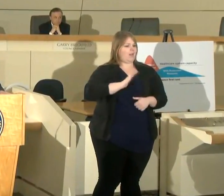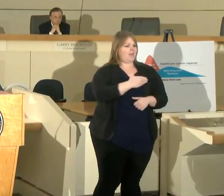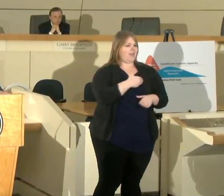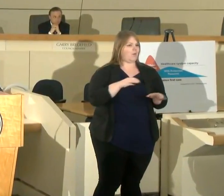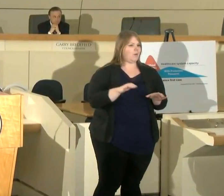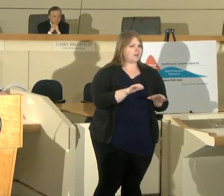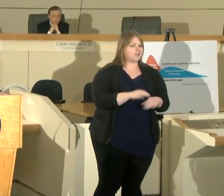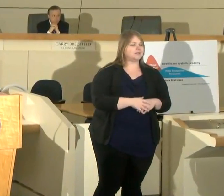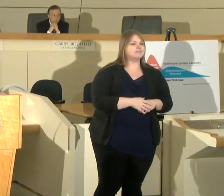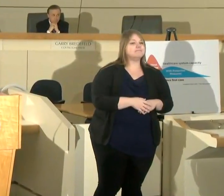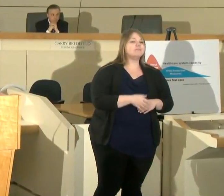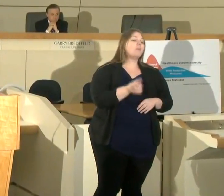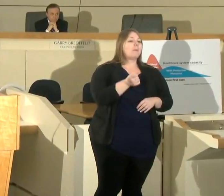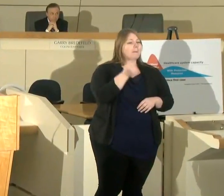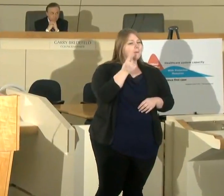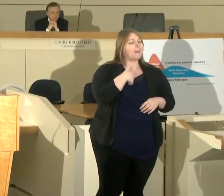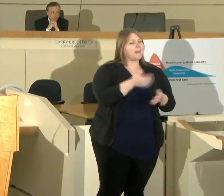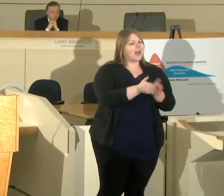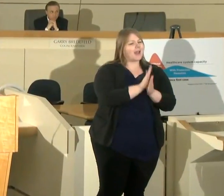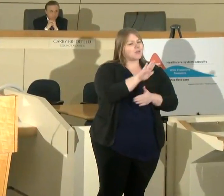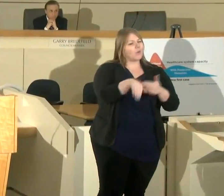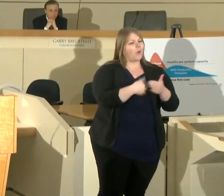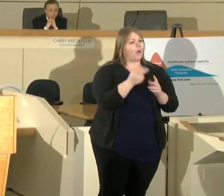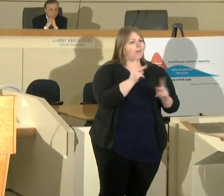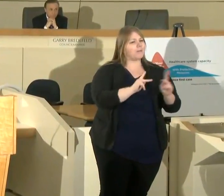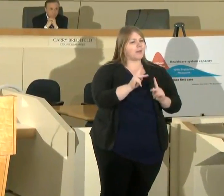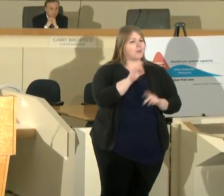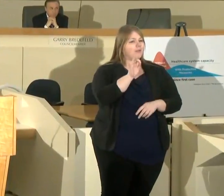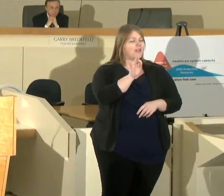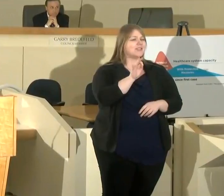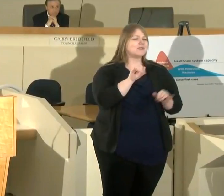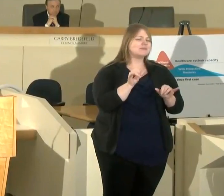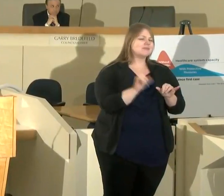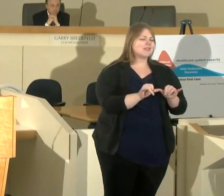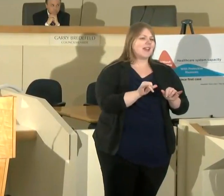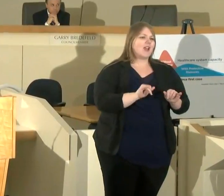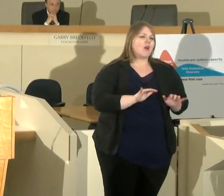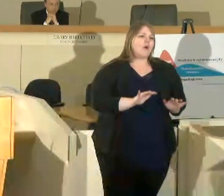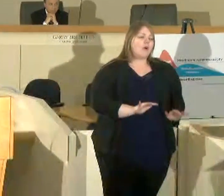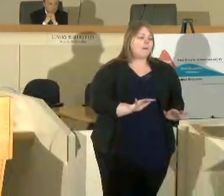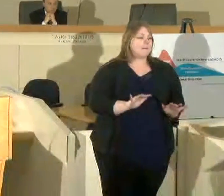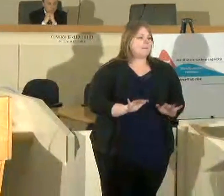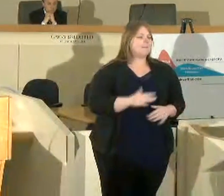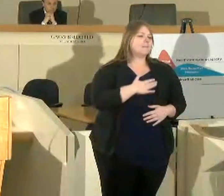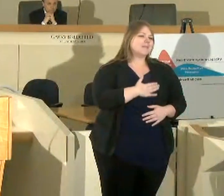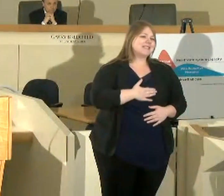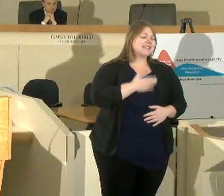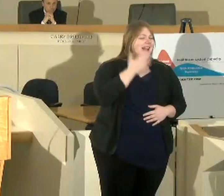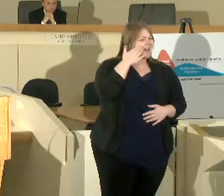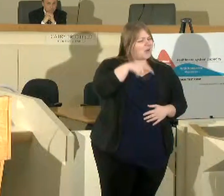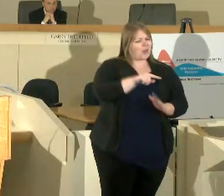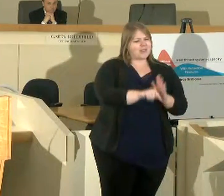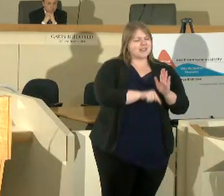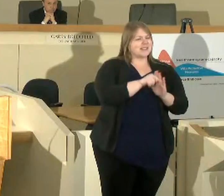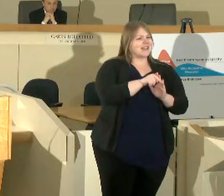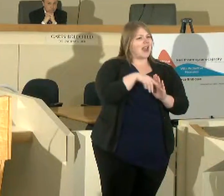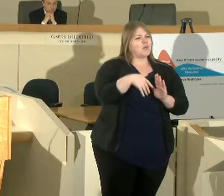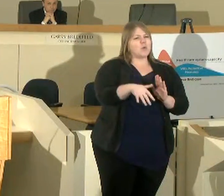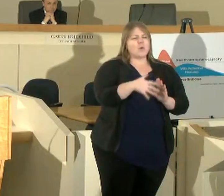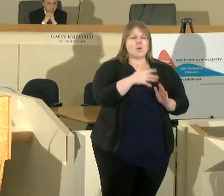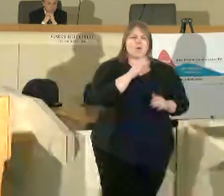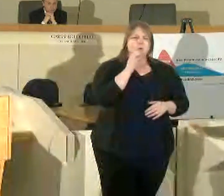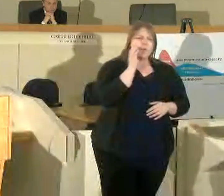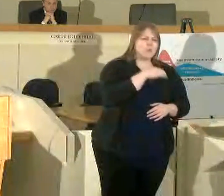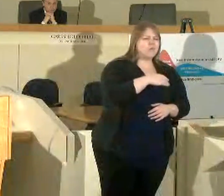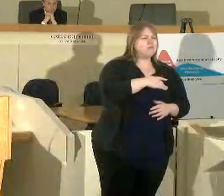else I ask the people of Fresno to remain calm during this highly unusual confusing and stressful